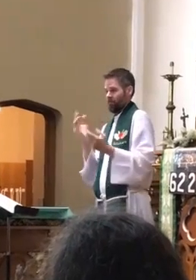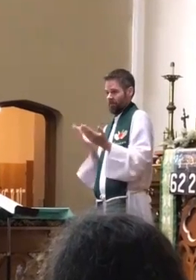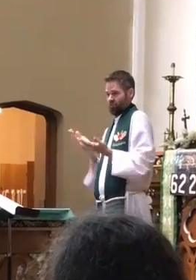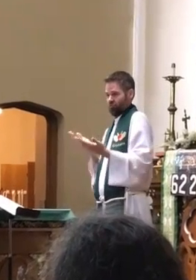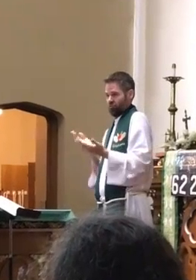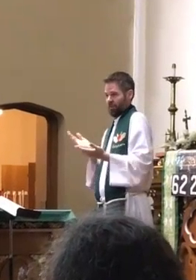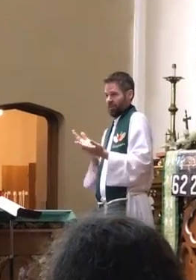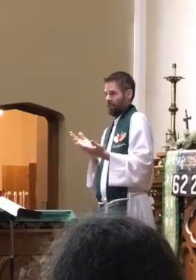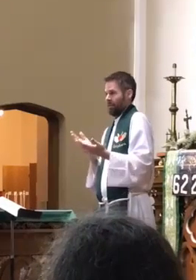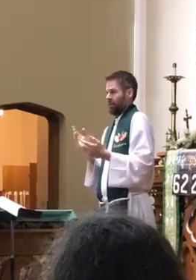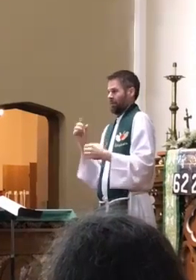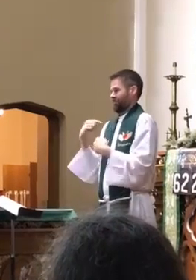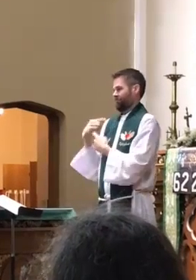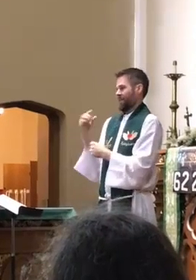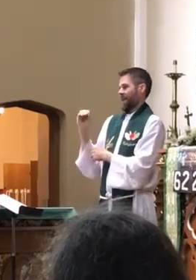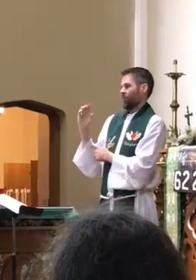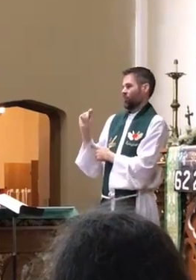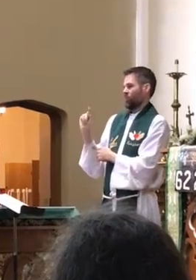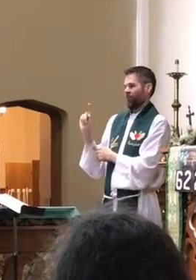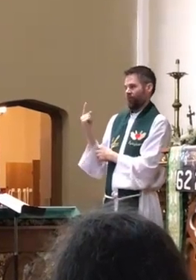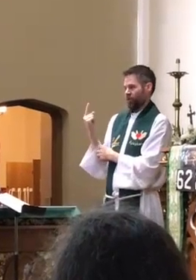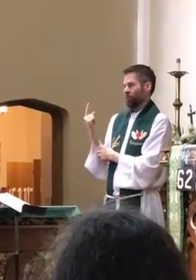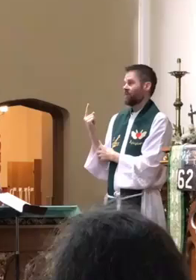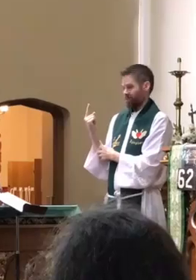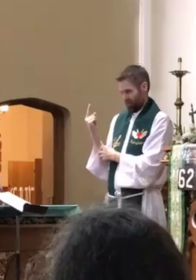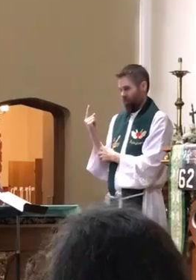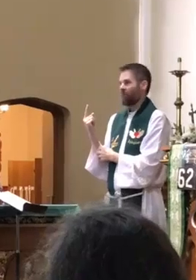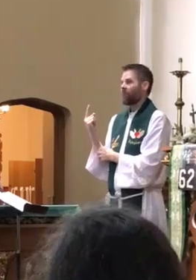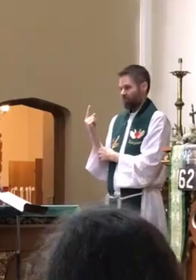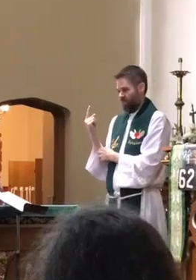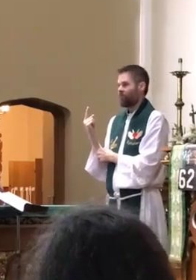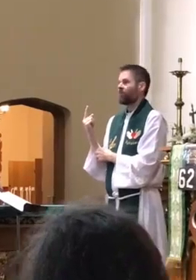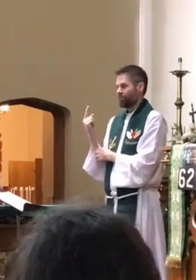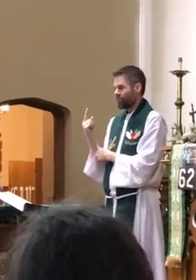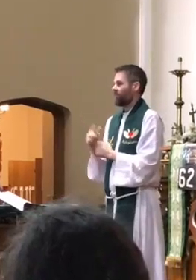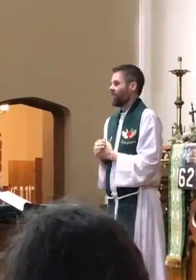She is retiring from Deaf Ministries since October 1st.